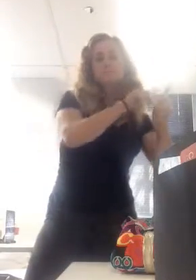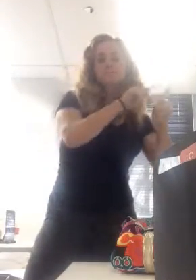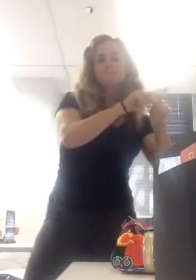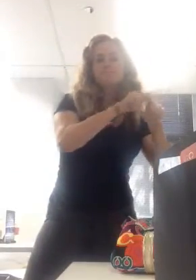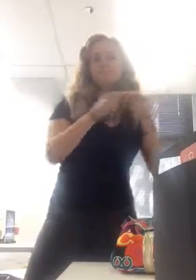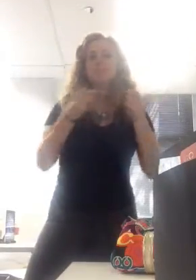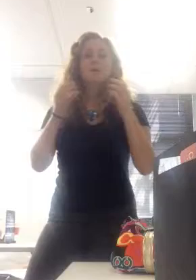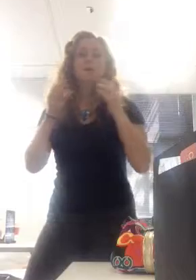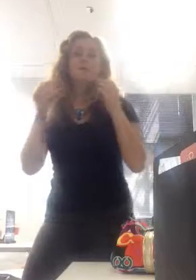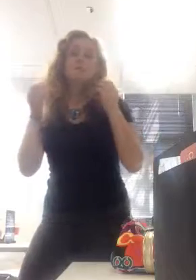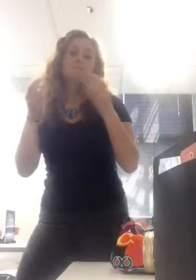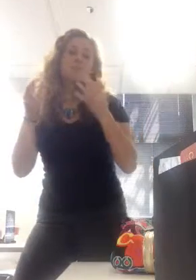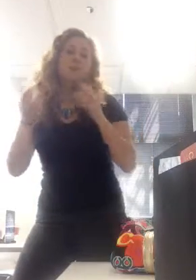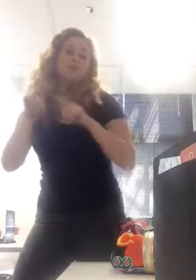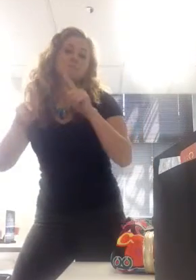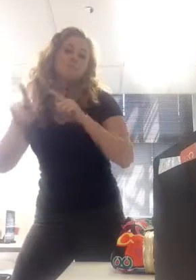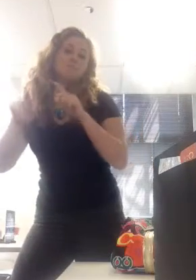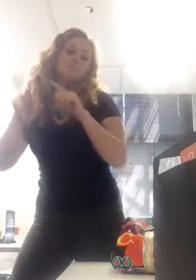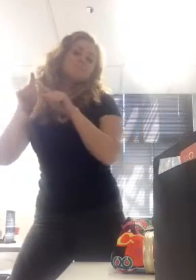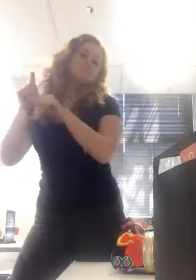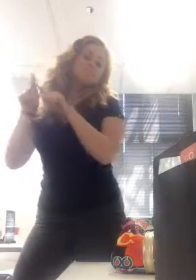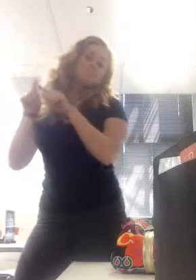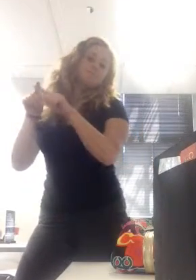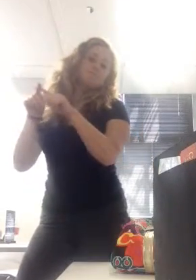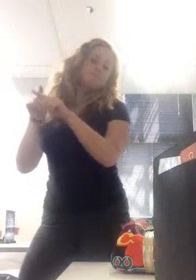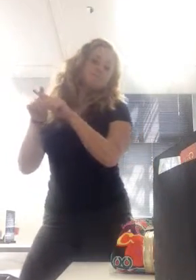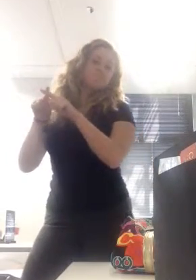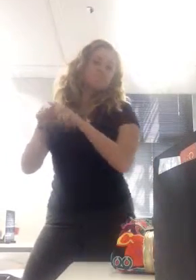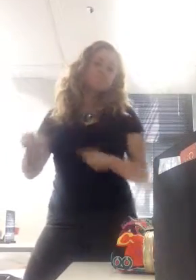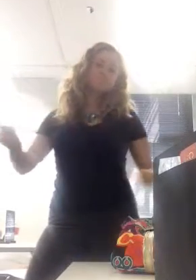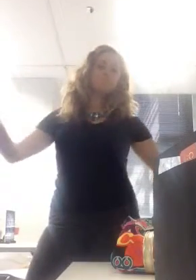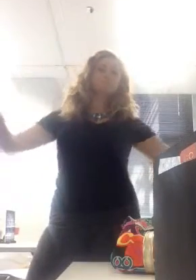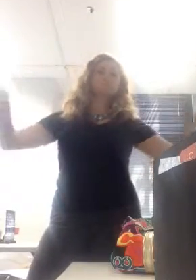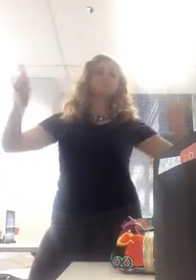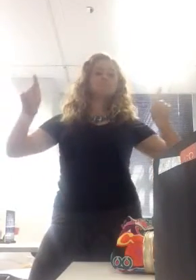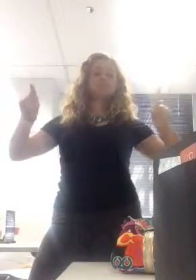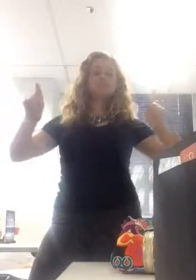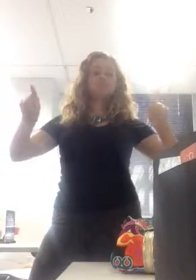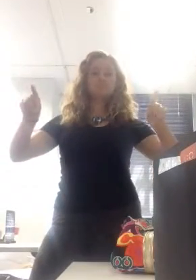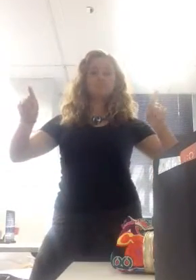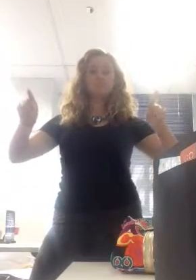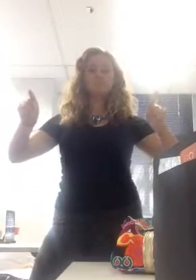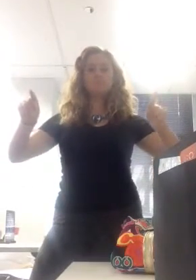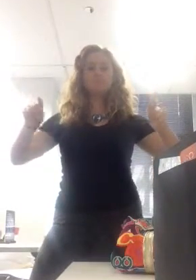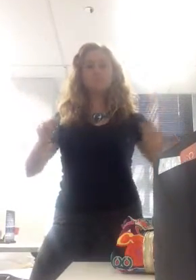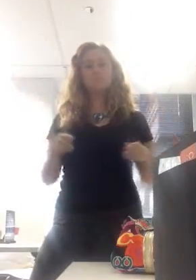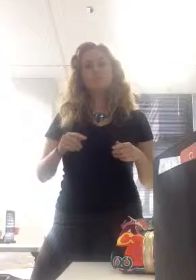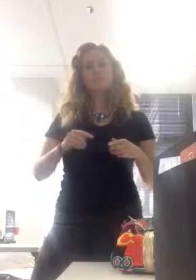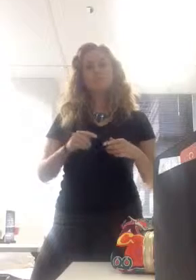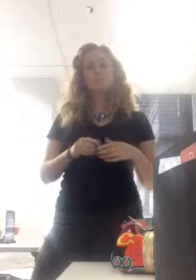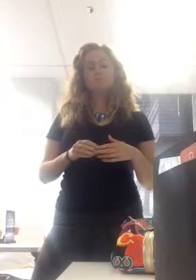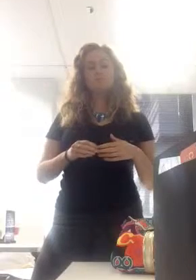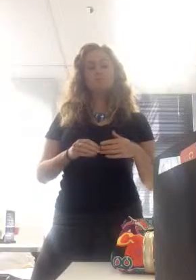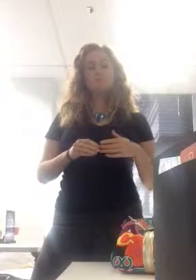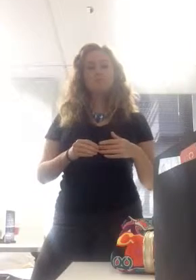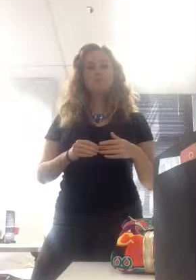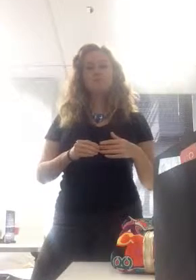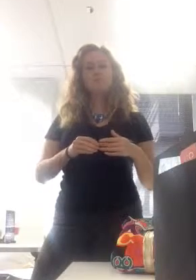back to your U.S. issue class you took last year. Can you think of a moment in American history where pretty much